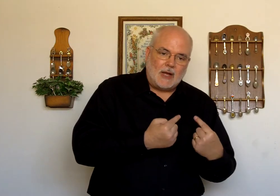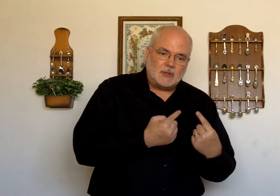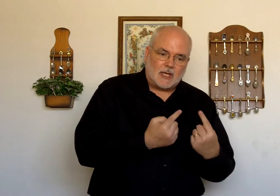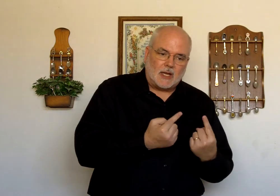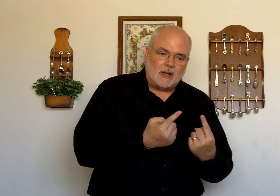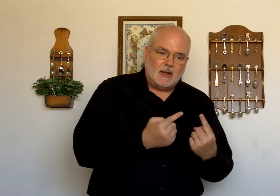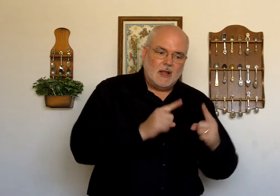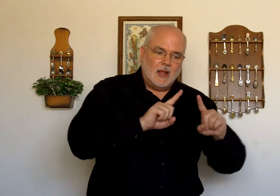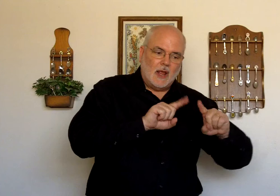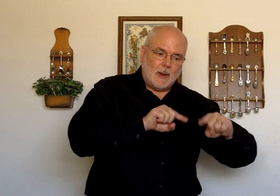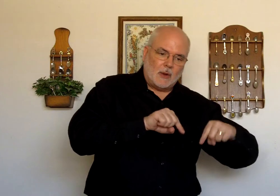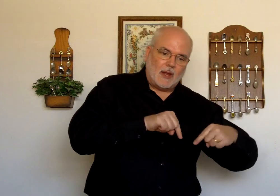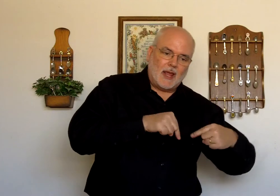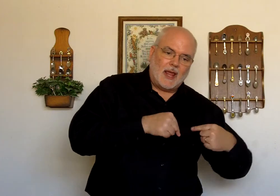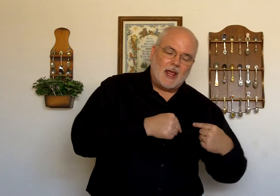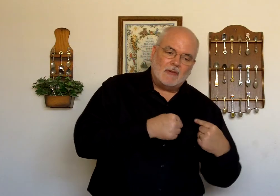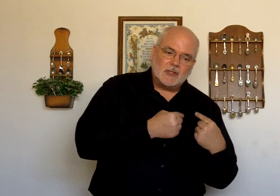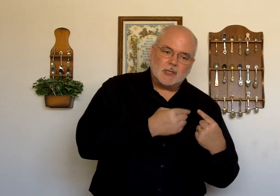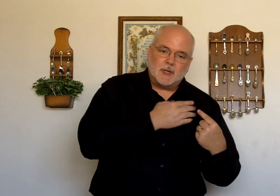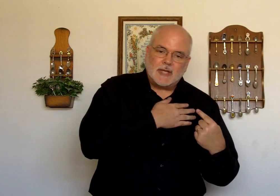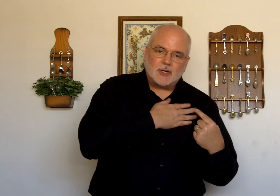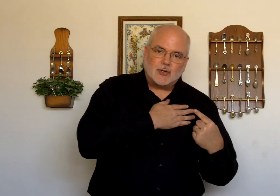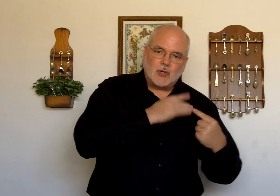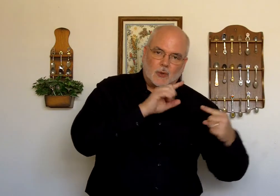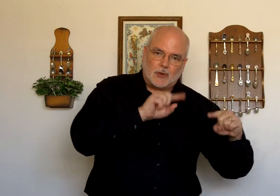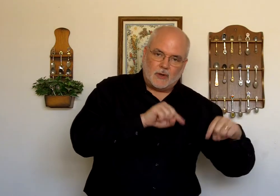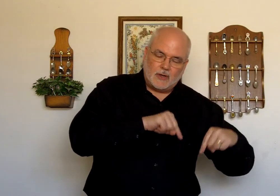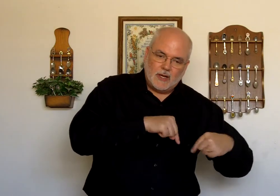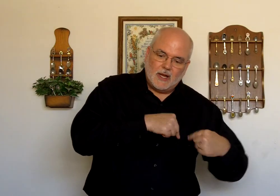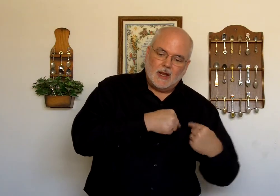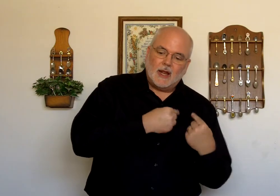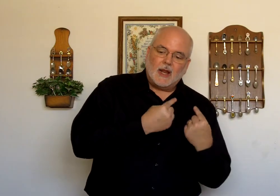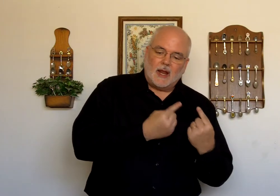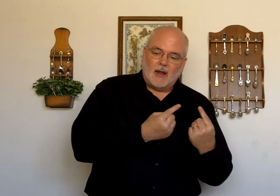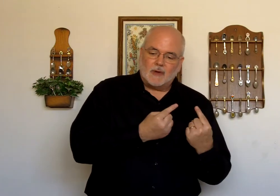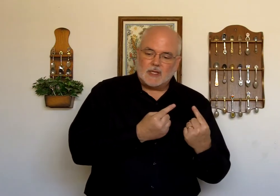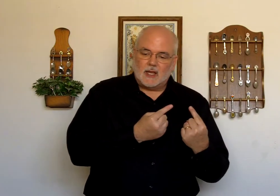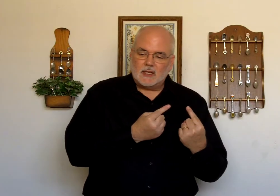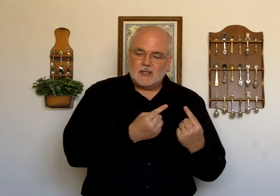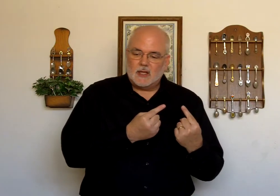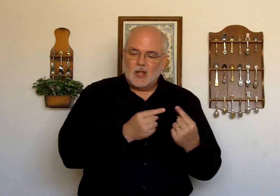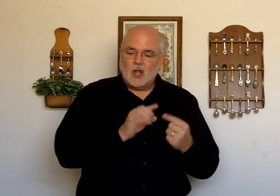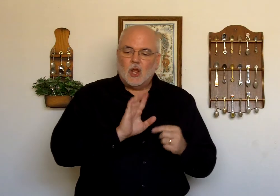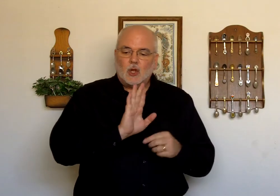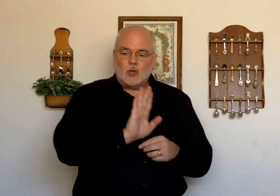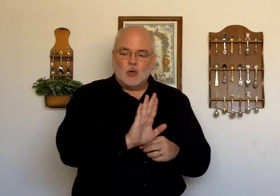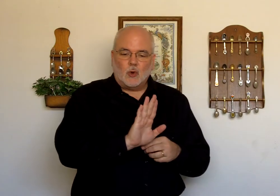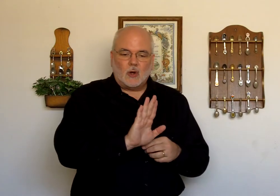how sign. Okay. Ever since. But that's your shoulder. Ever since. Your.